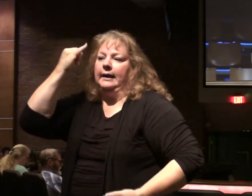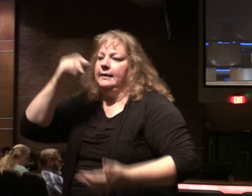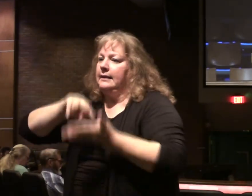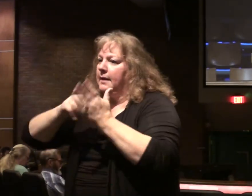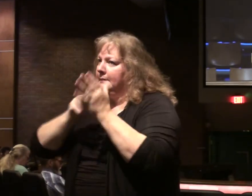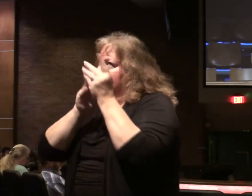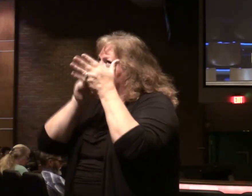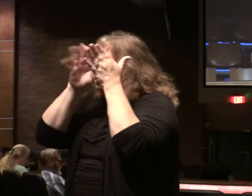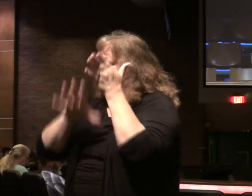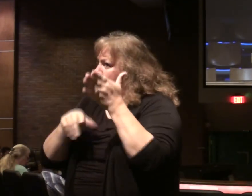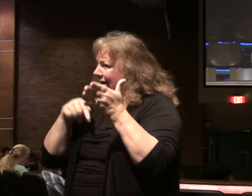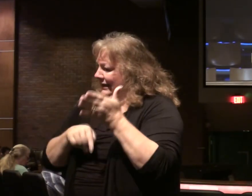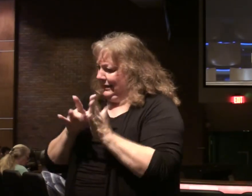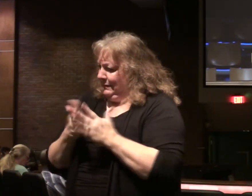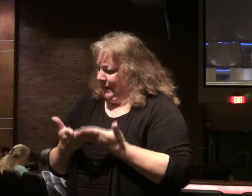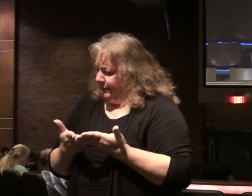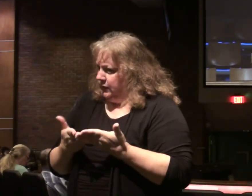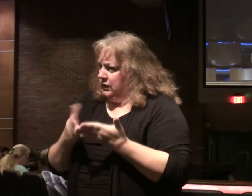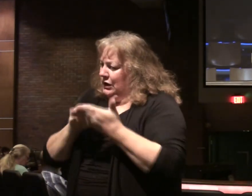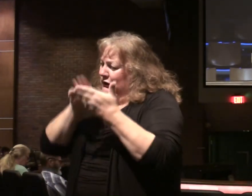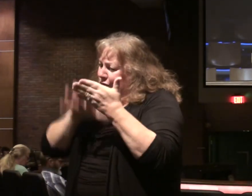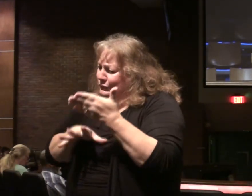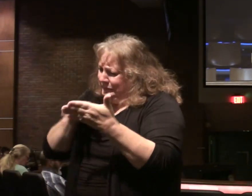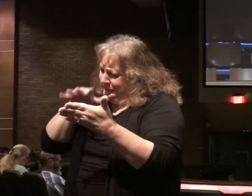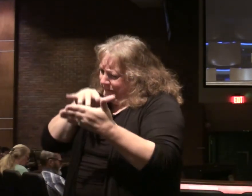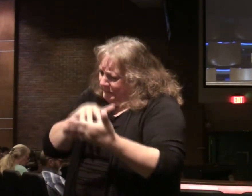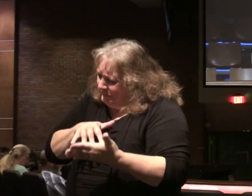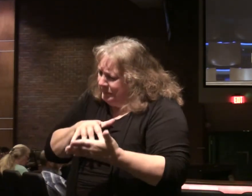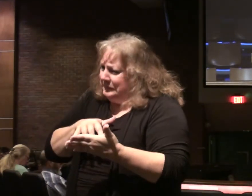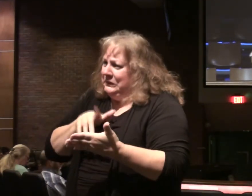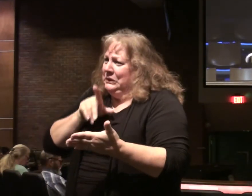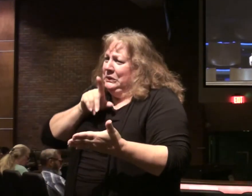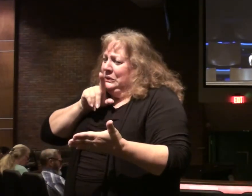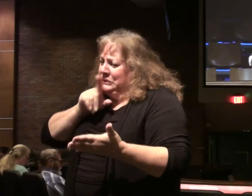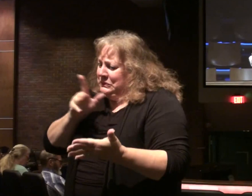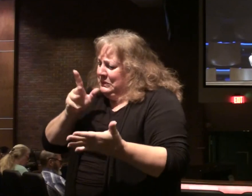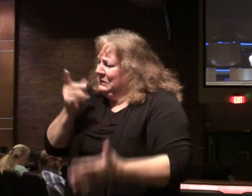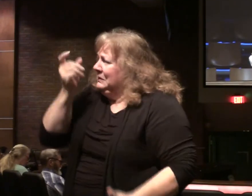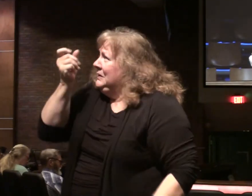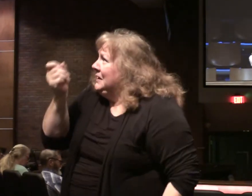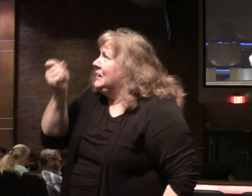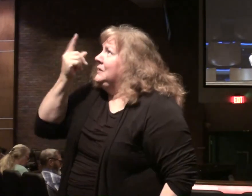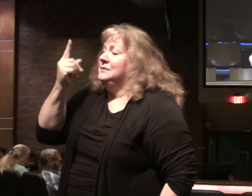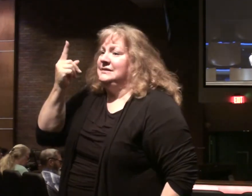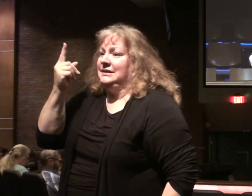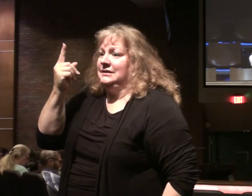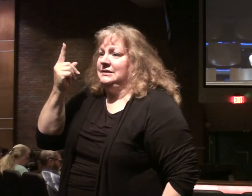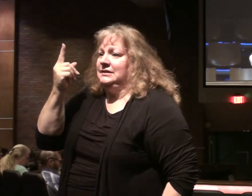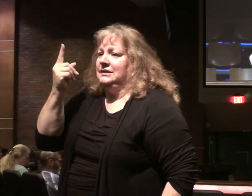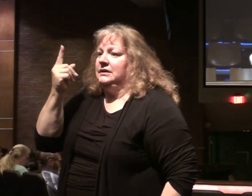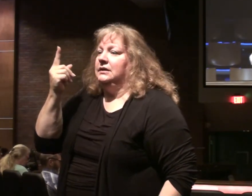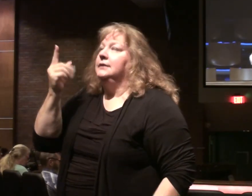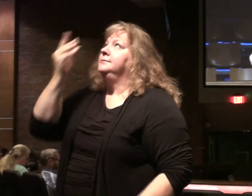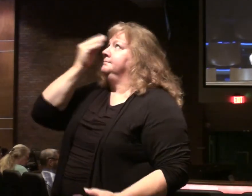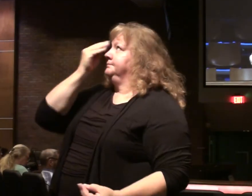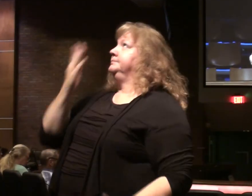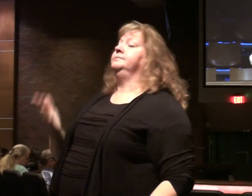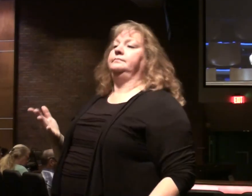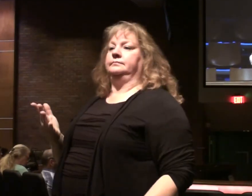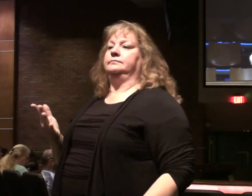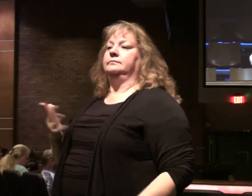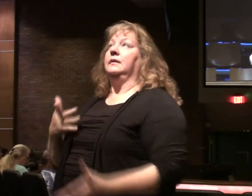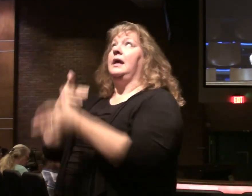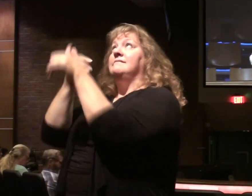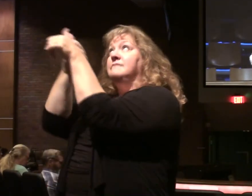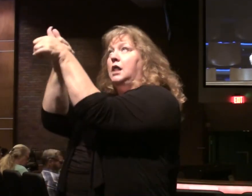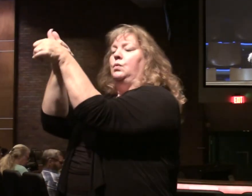a student here. It's being a student, a learner, who truly wants to understand, submit to, and